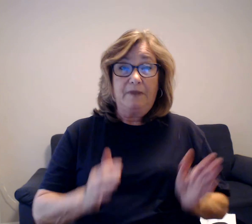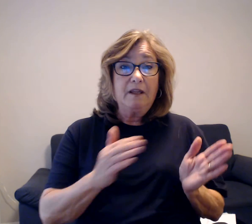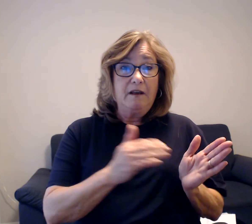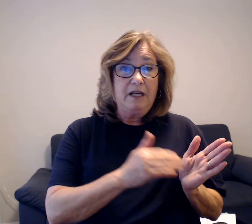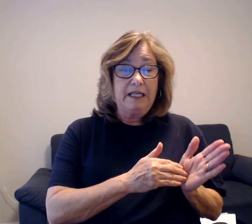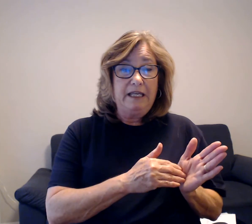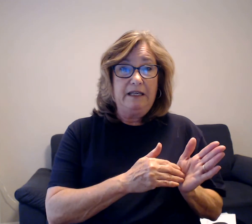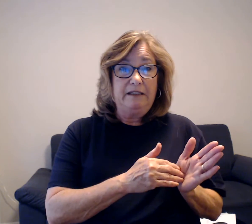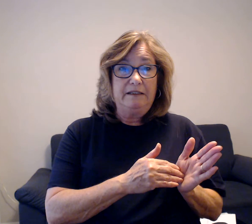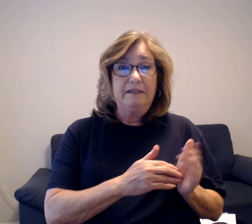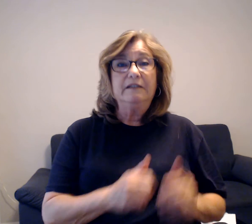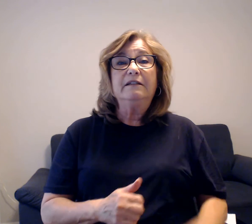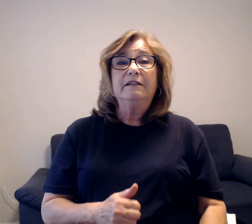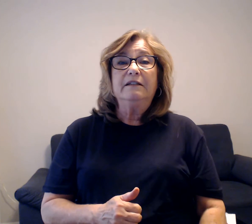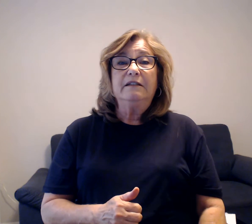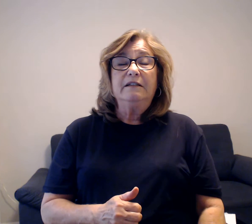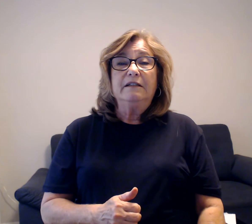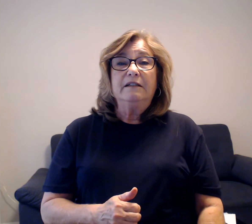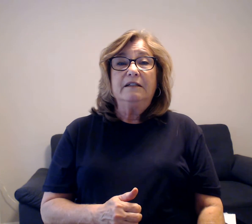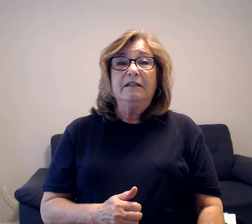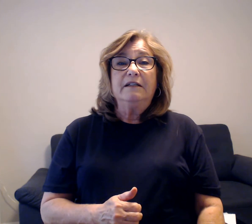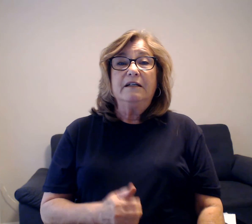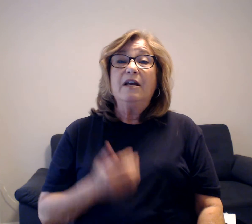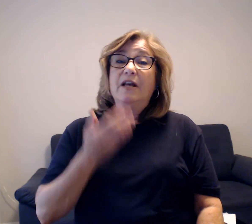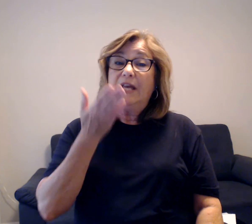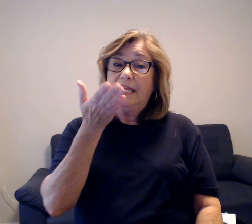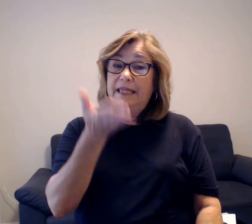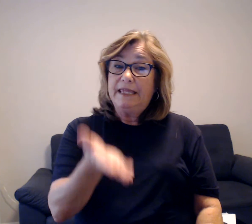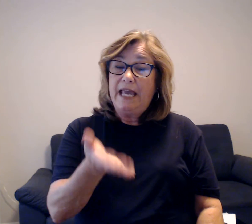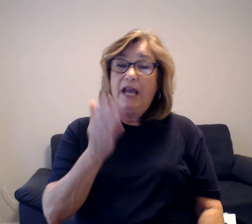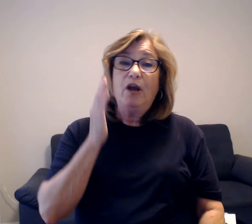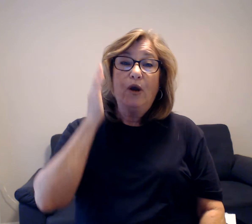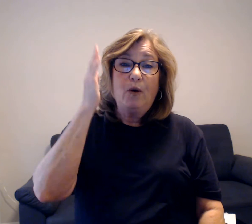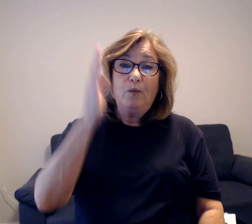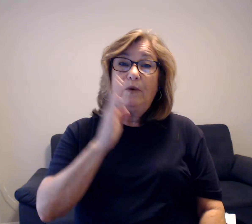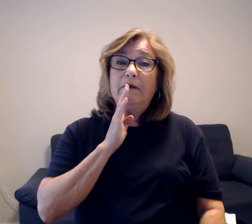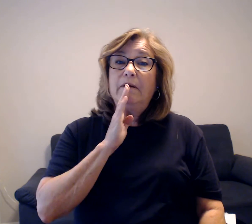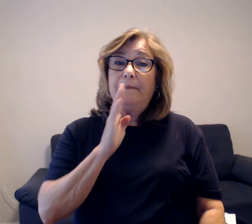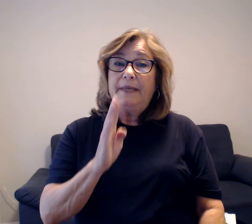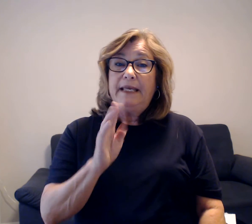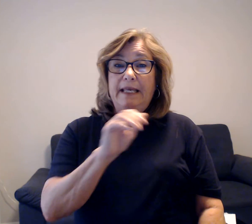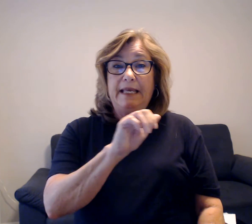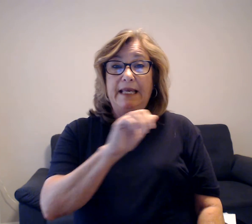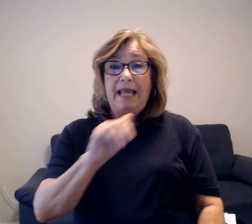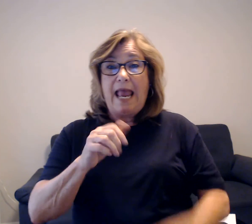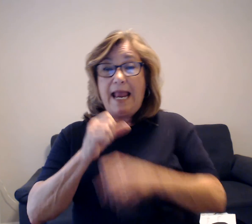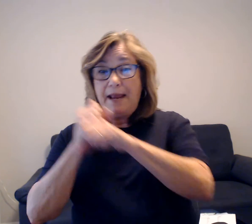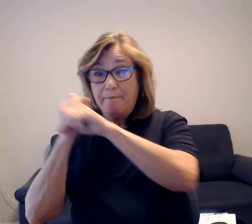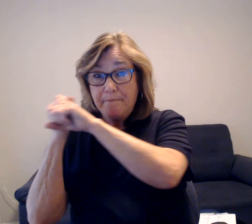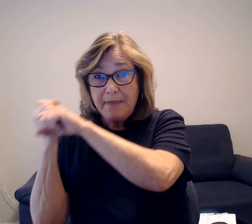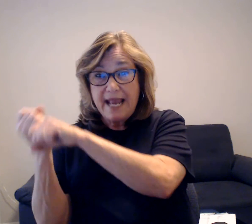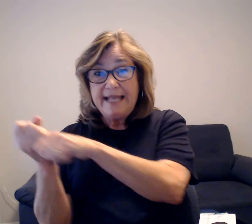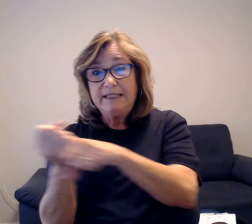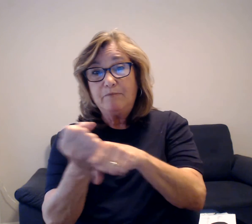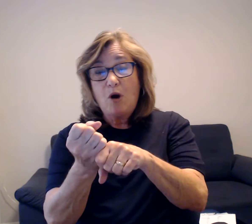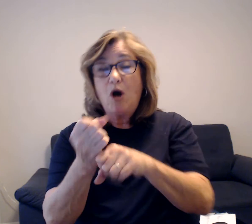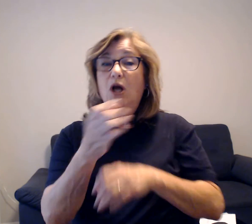Number 16. Okay, a will be a baseball and a